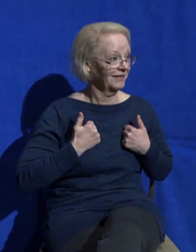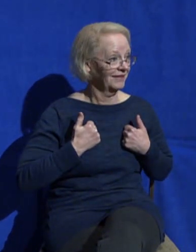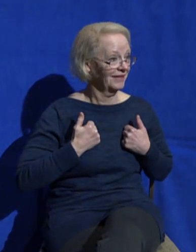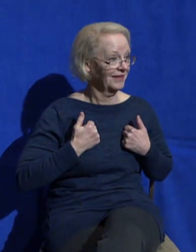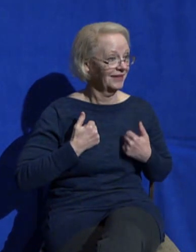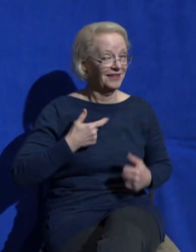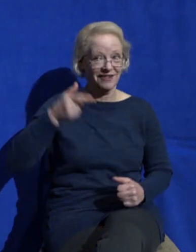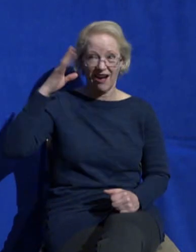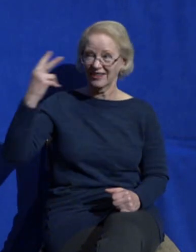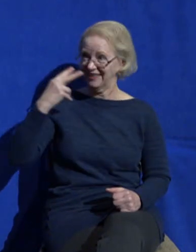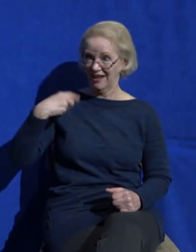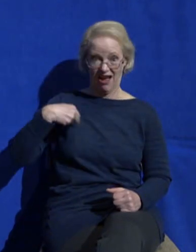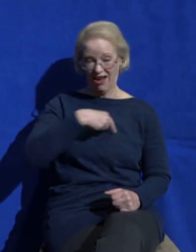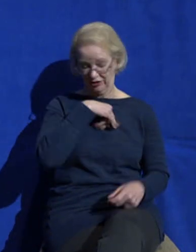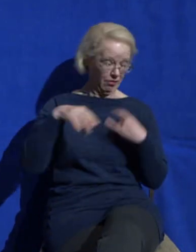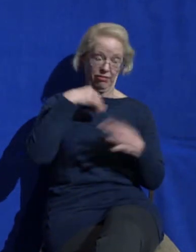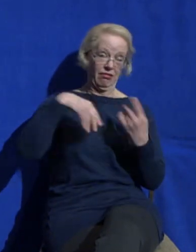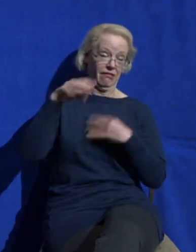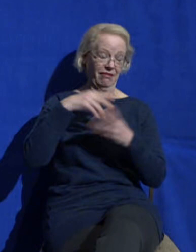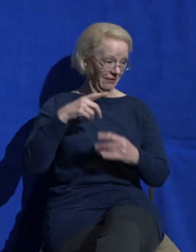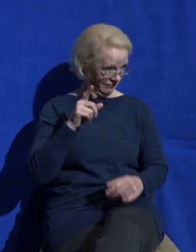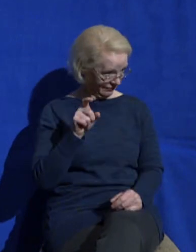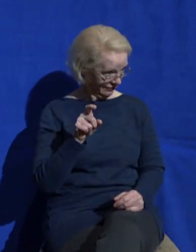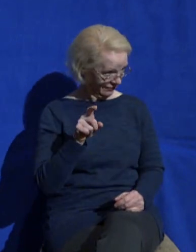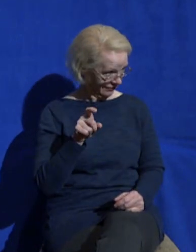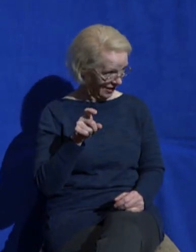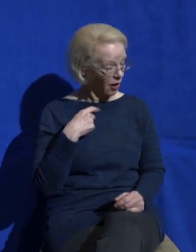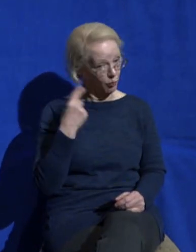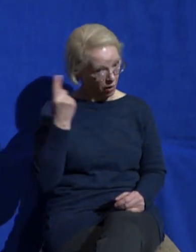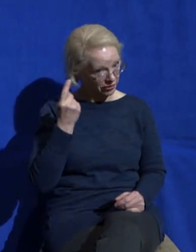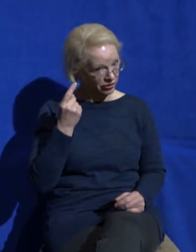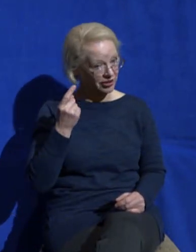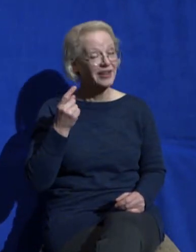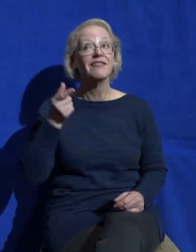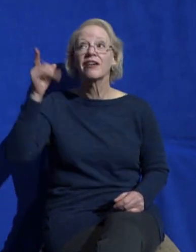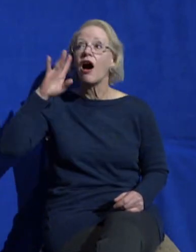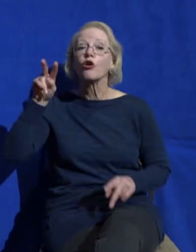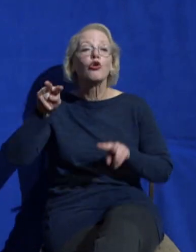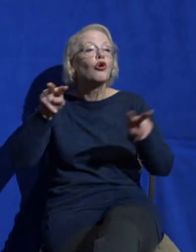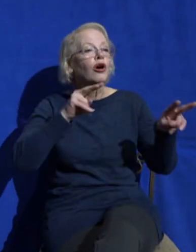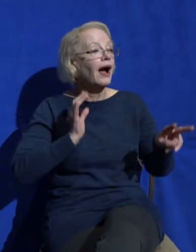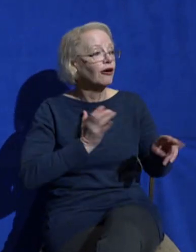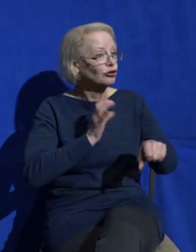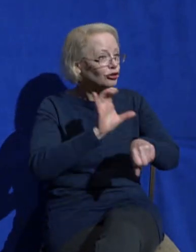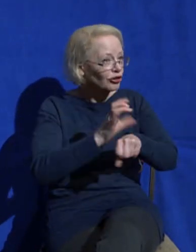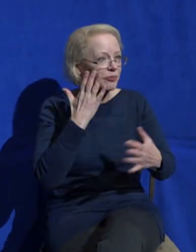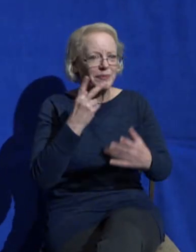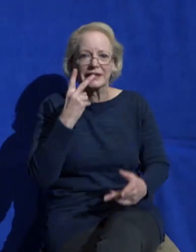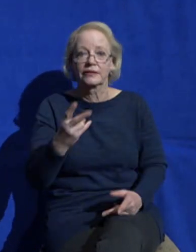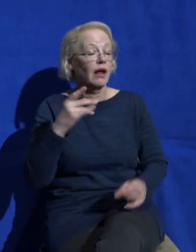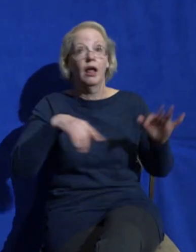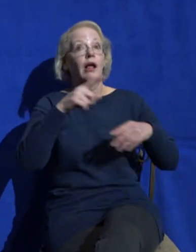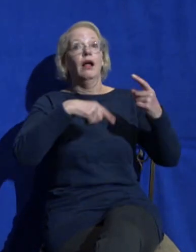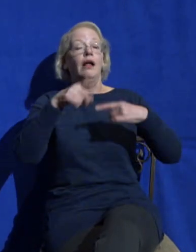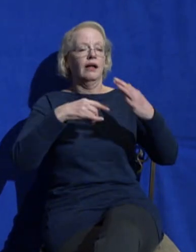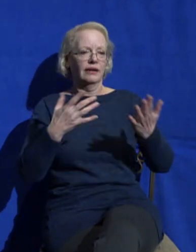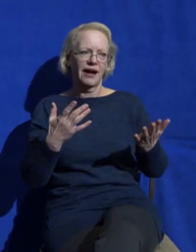I wonder if this is what he sees sometimes when he looks at our churches, because I don't know about you, but sometimes my life feels like the spin cycle.